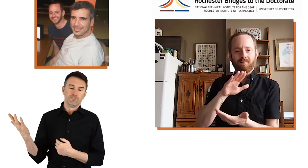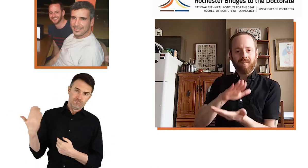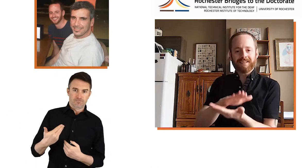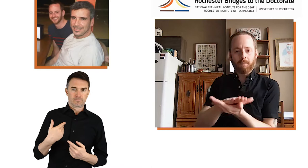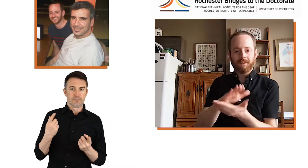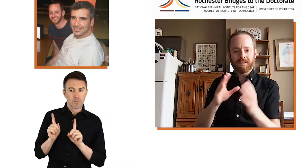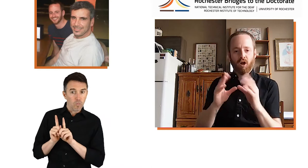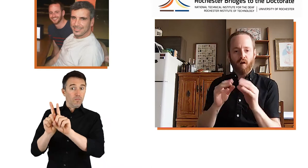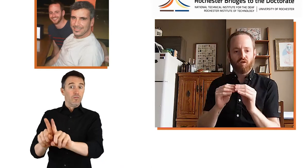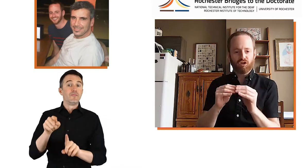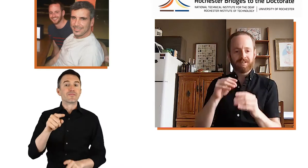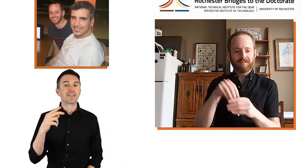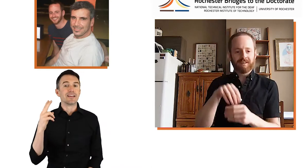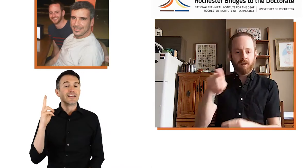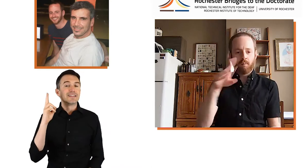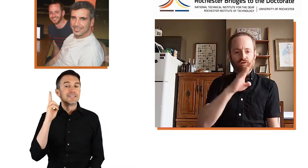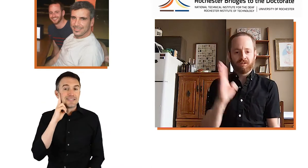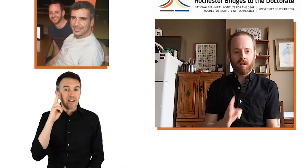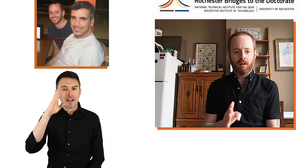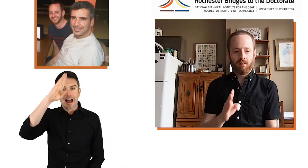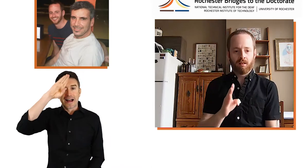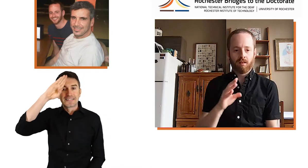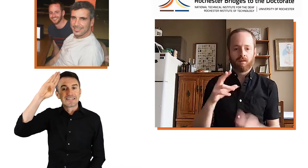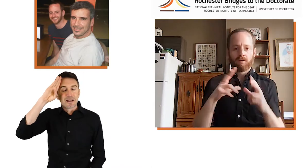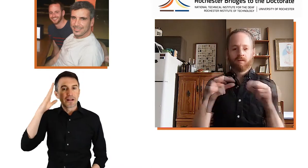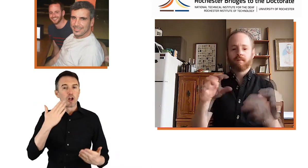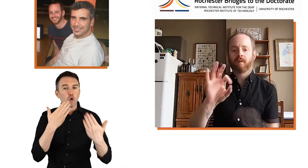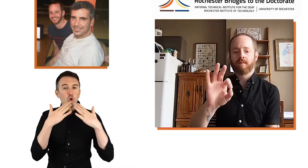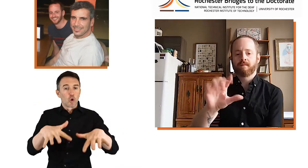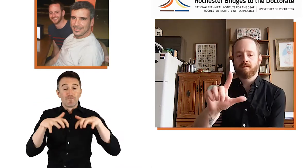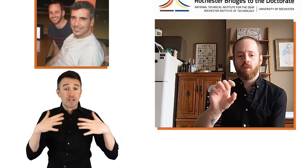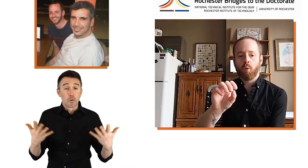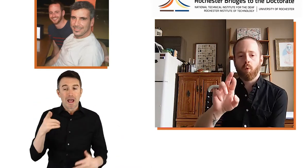So, he invited me to go to a Deaf Academics Conference in Brazil.